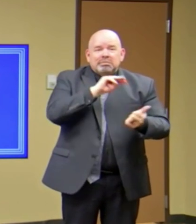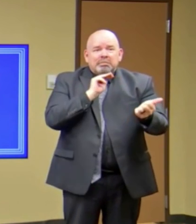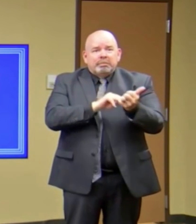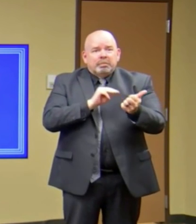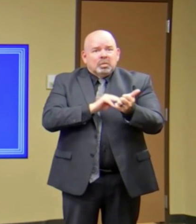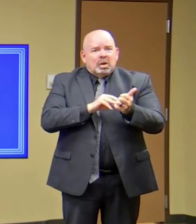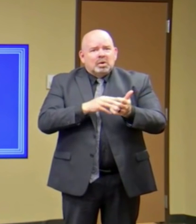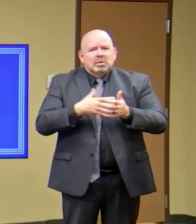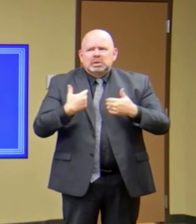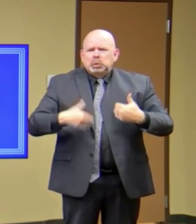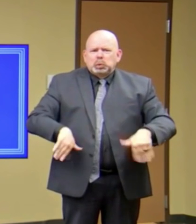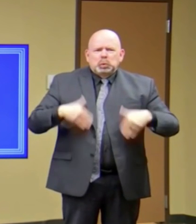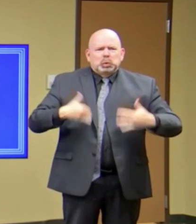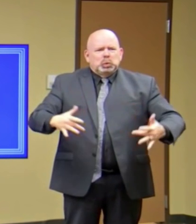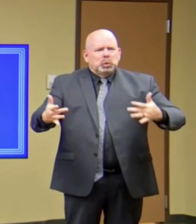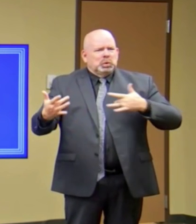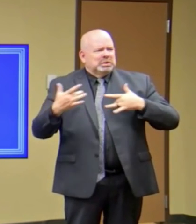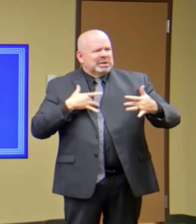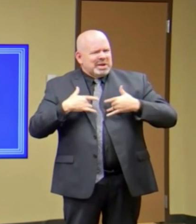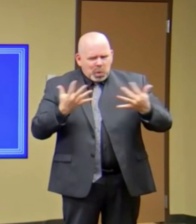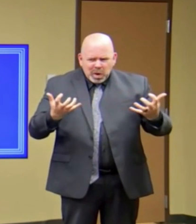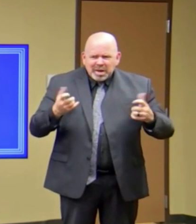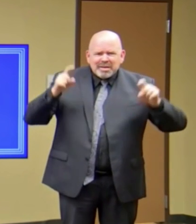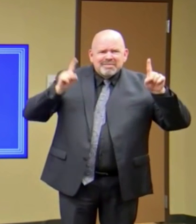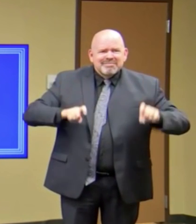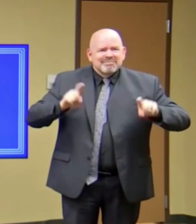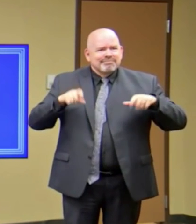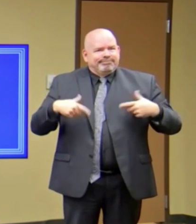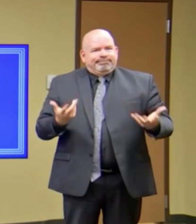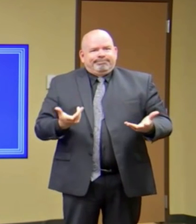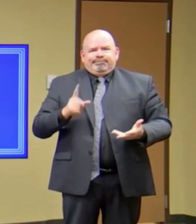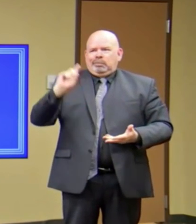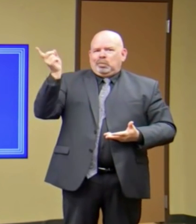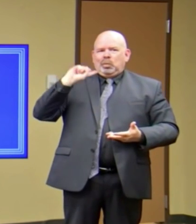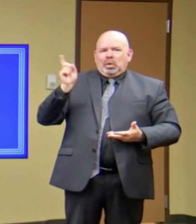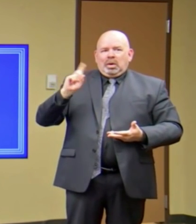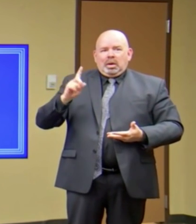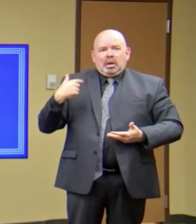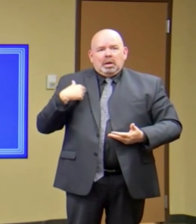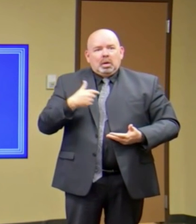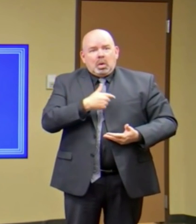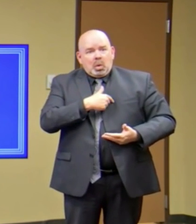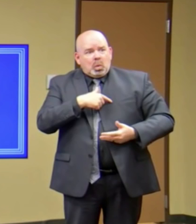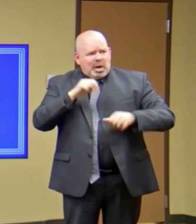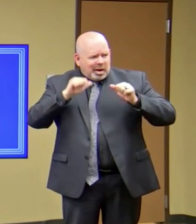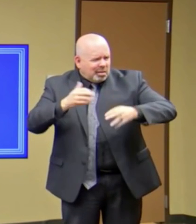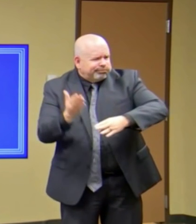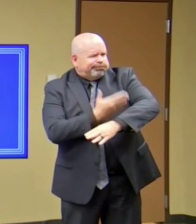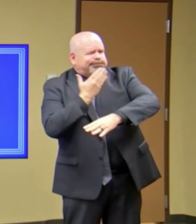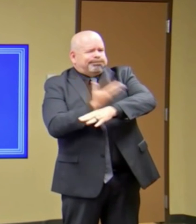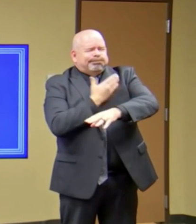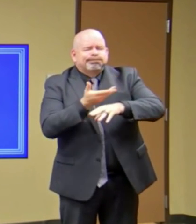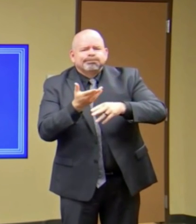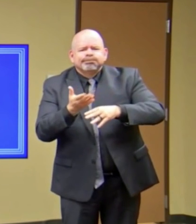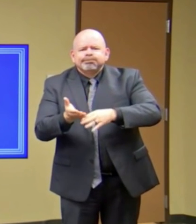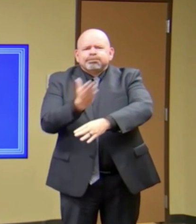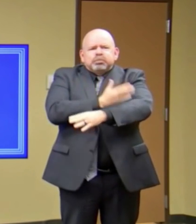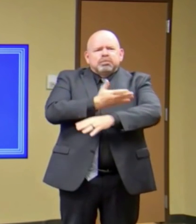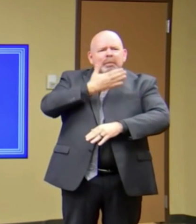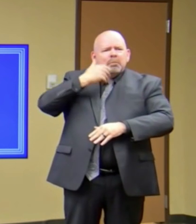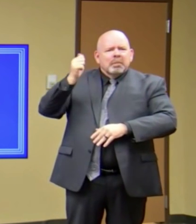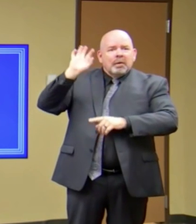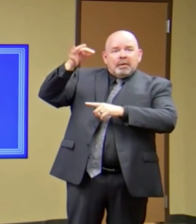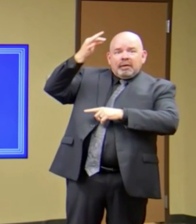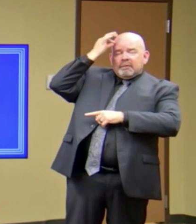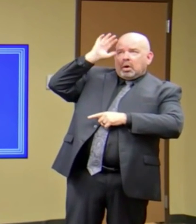They say, you know, we could make a quantum leap towards getting there if our federal partners and our state partners